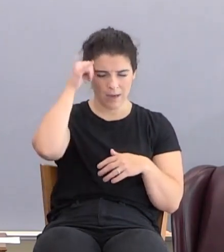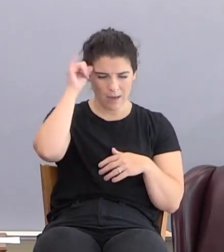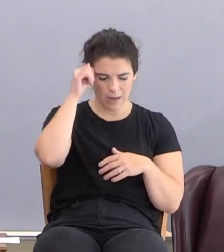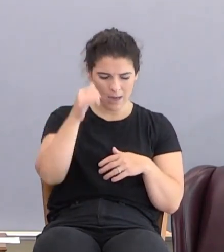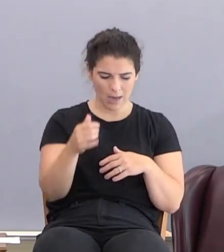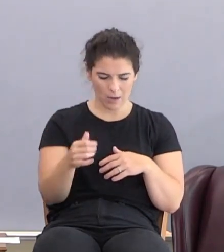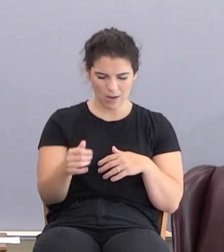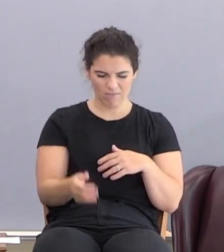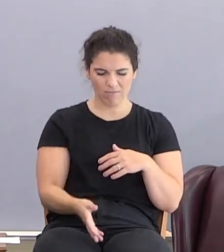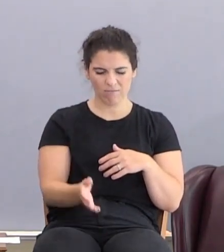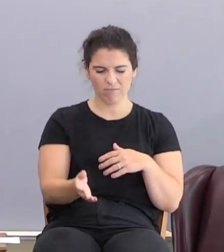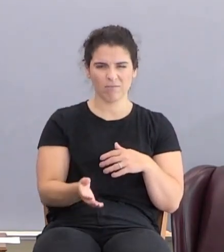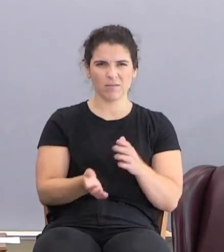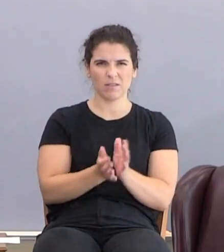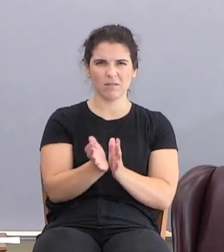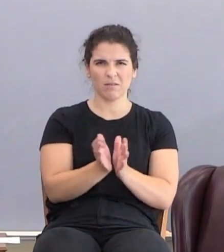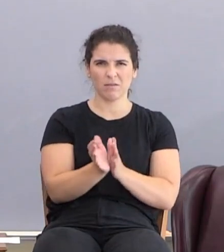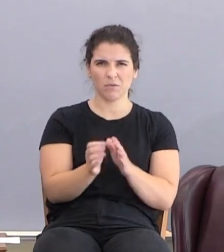scrape off your shoes.